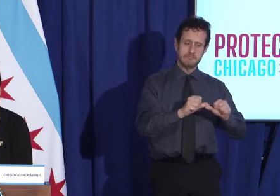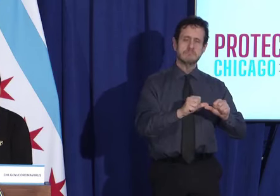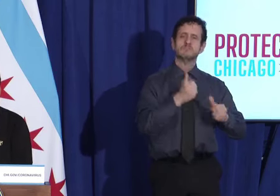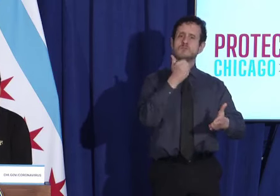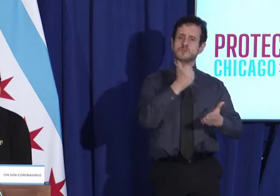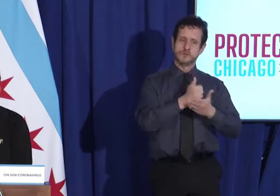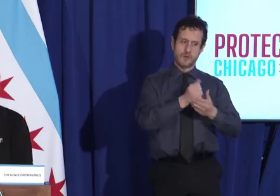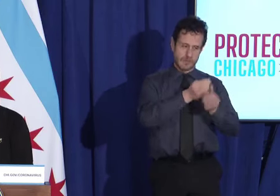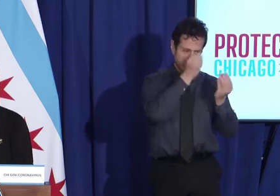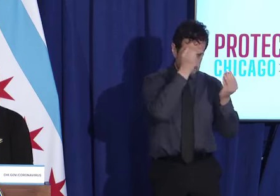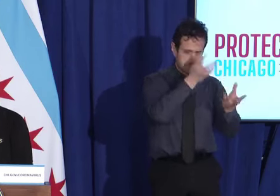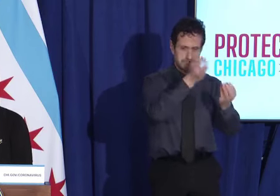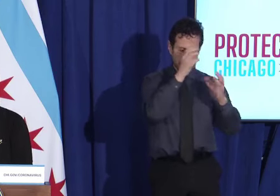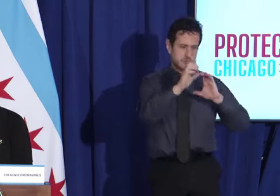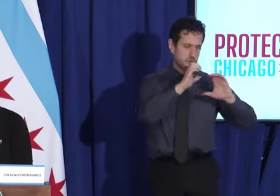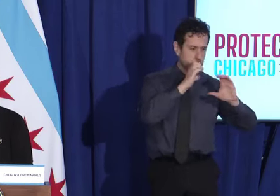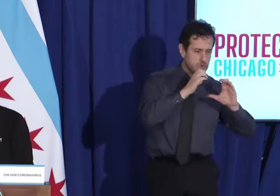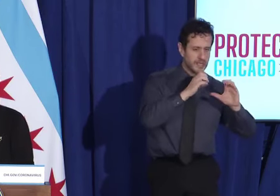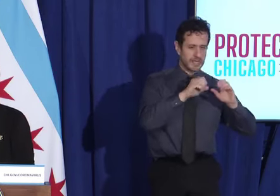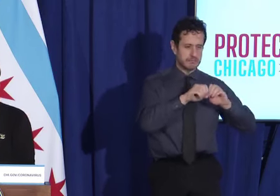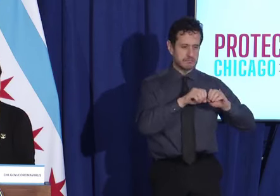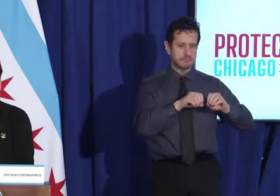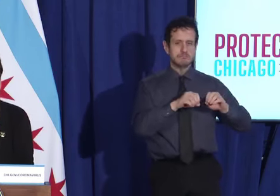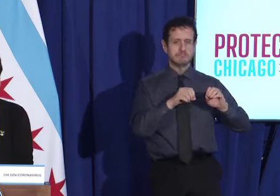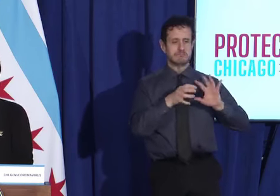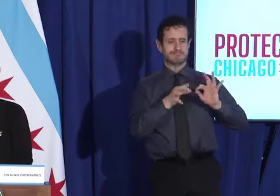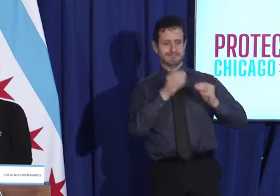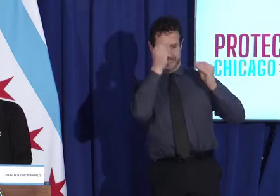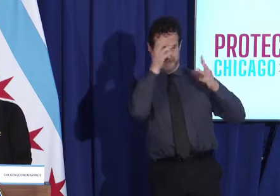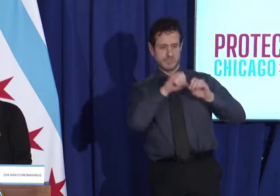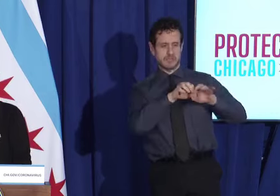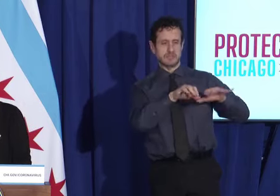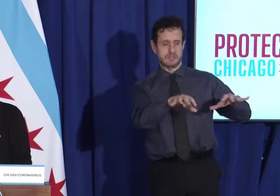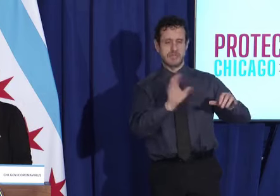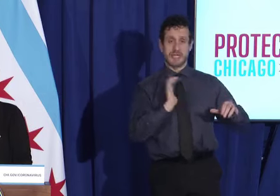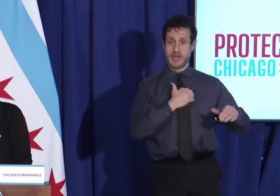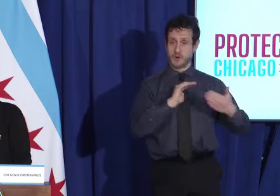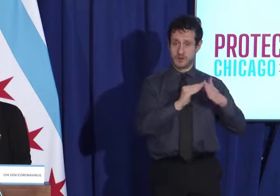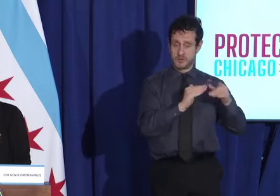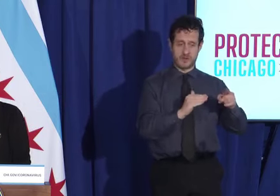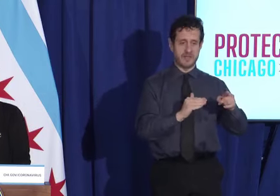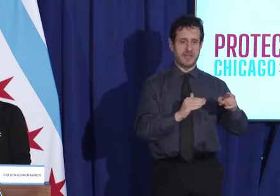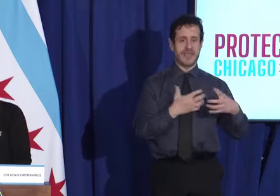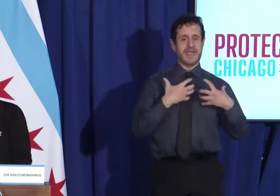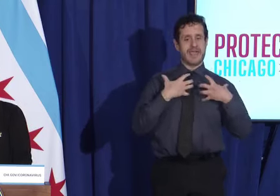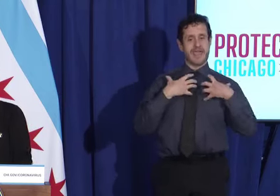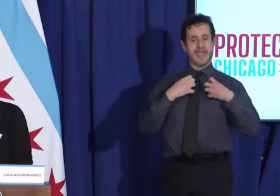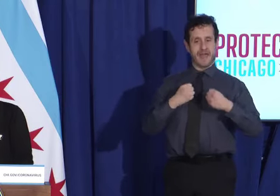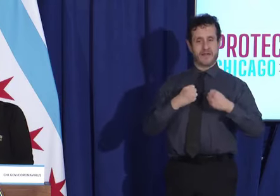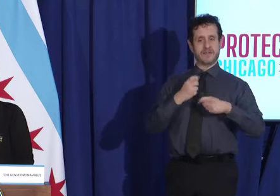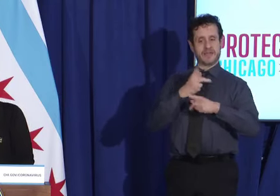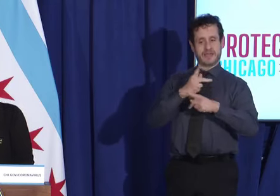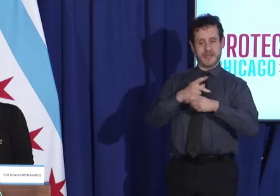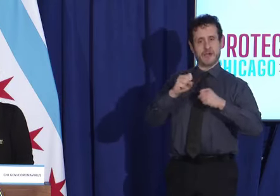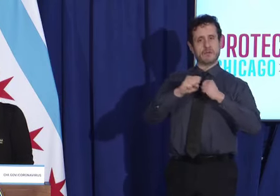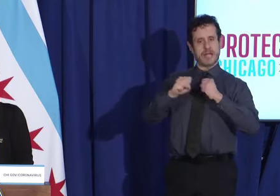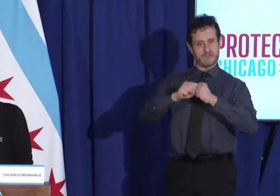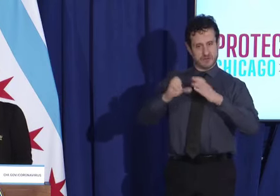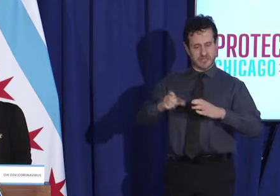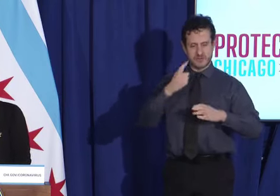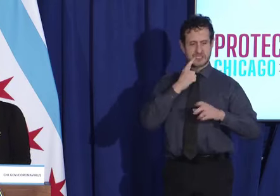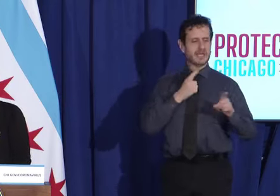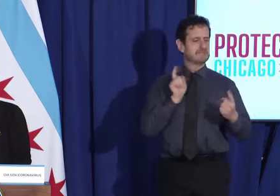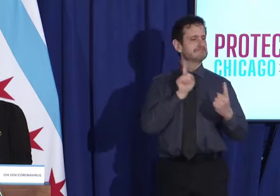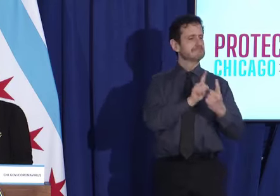message with our community. Our health promoters are talking to people about, you know, that if you are